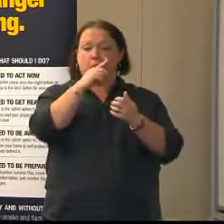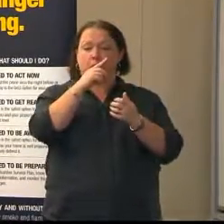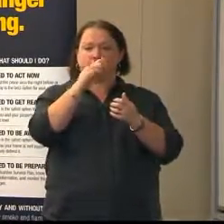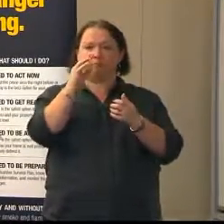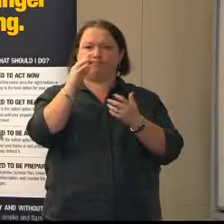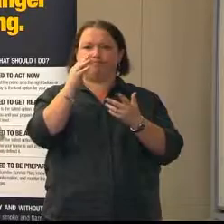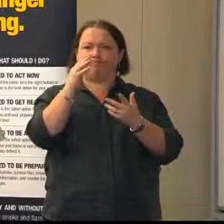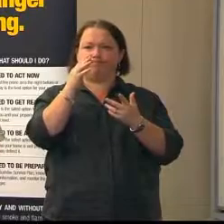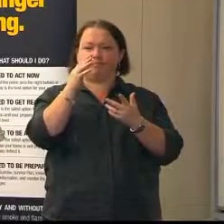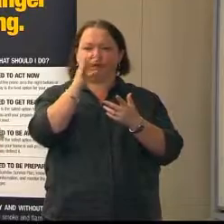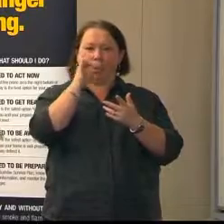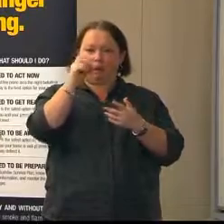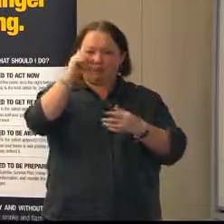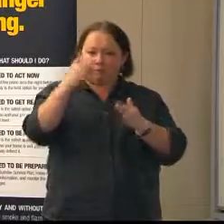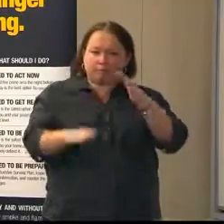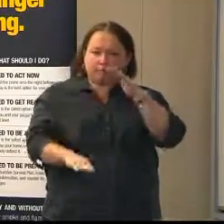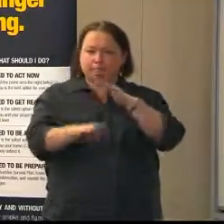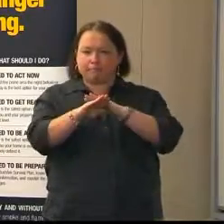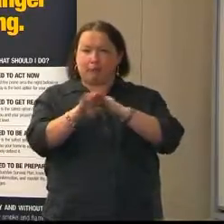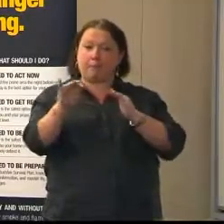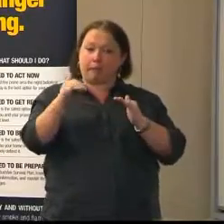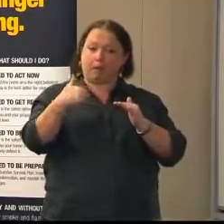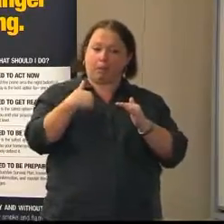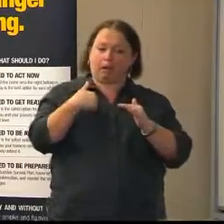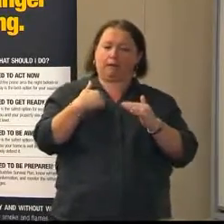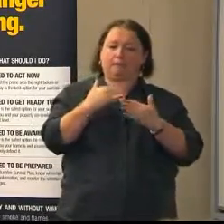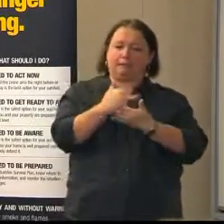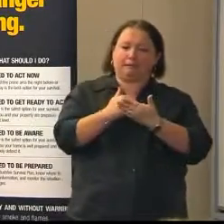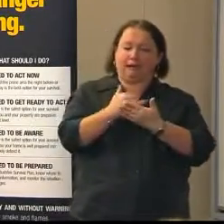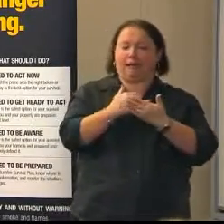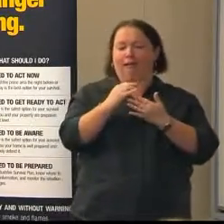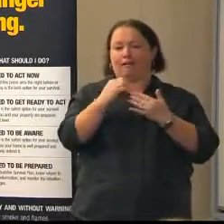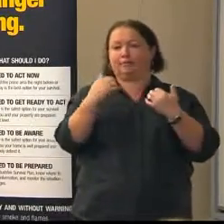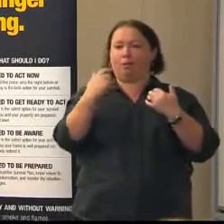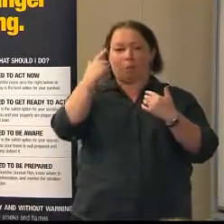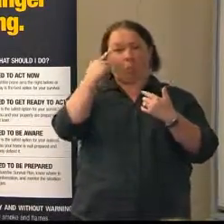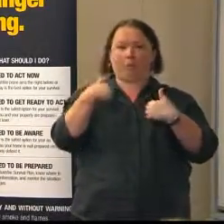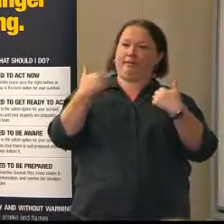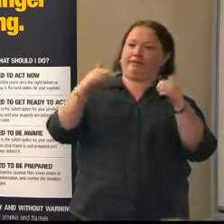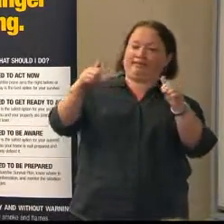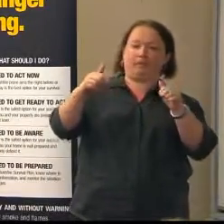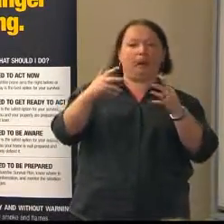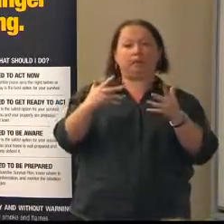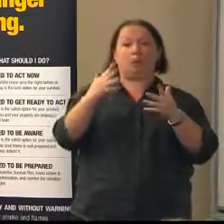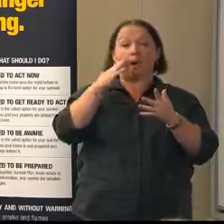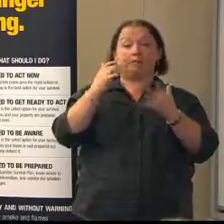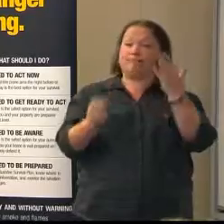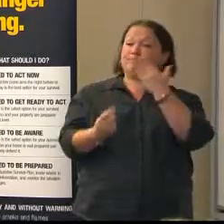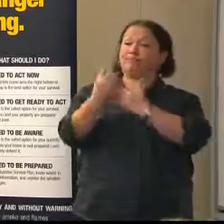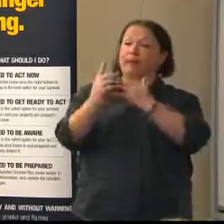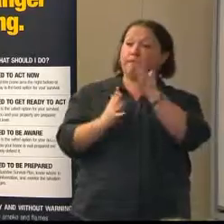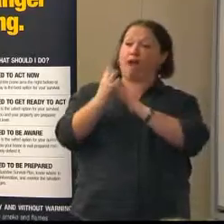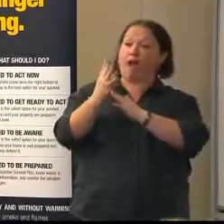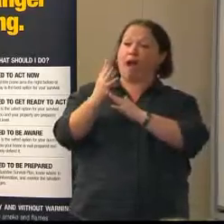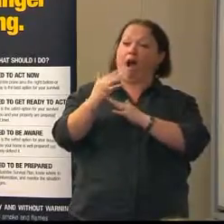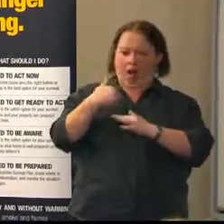perhaps we are sometimes too successful, but much misunderstood is that when I get a fire there will be a fire